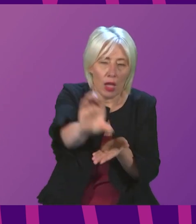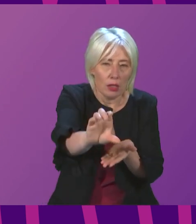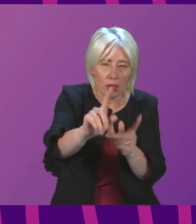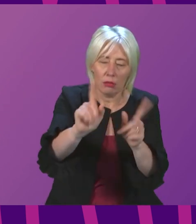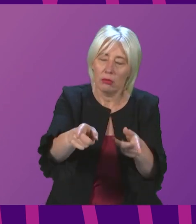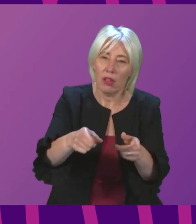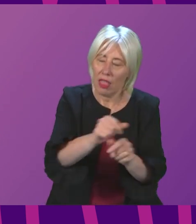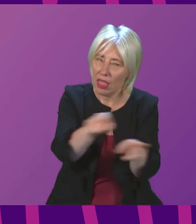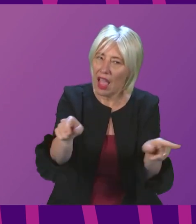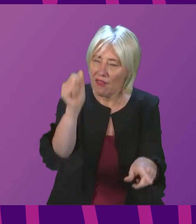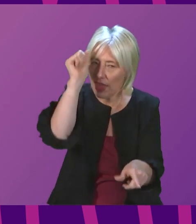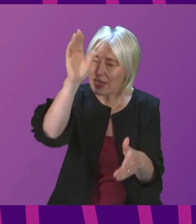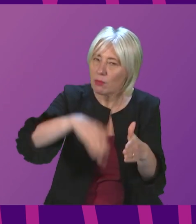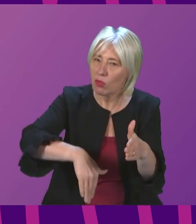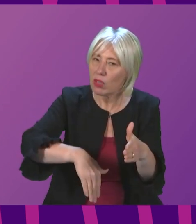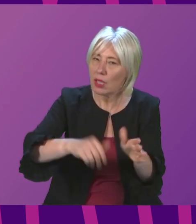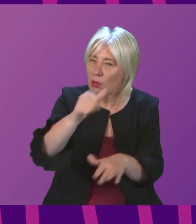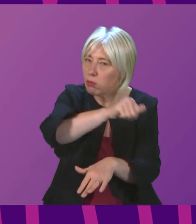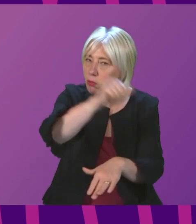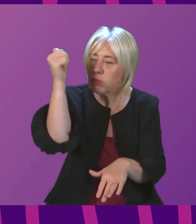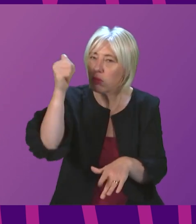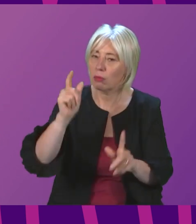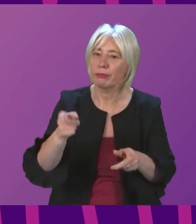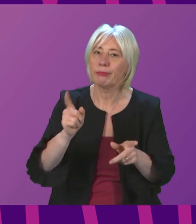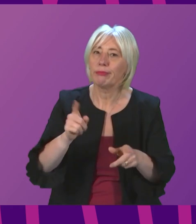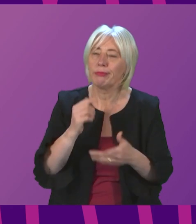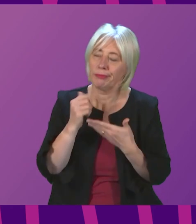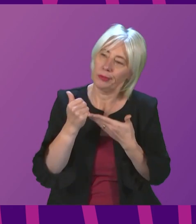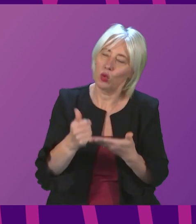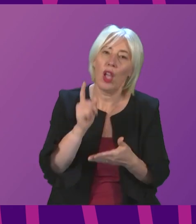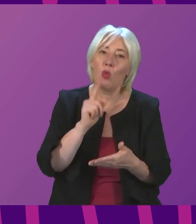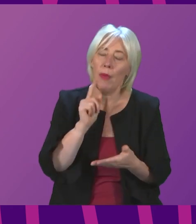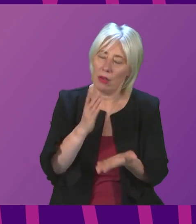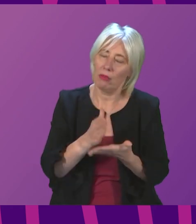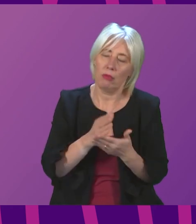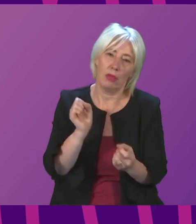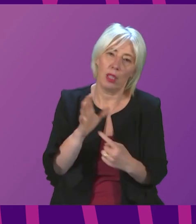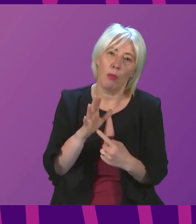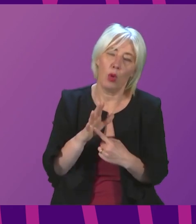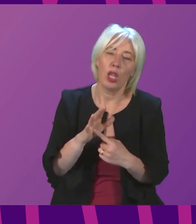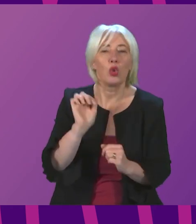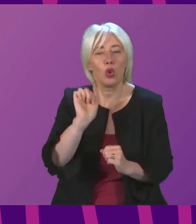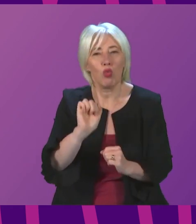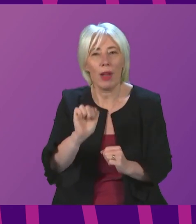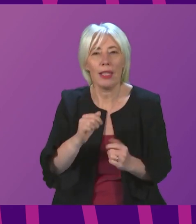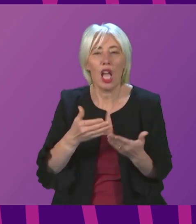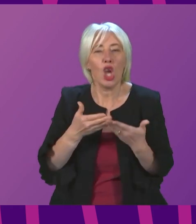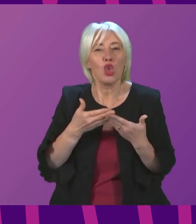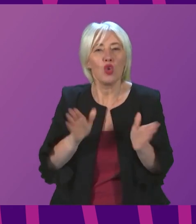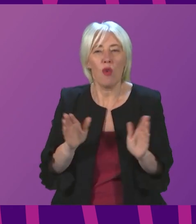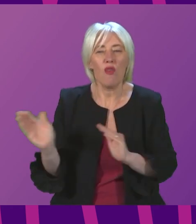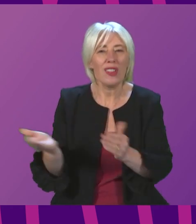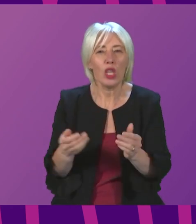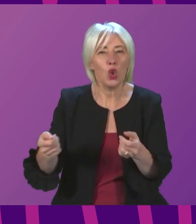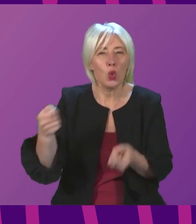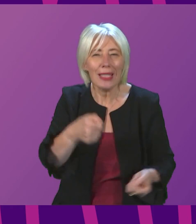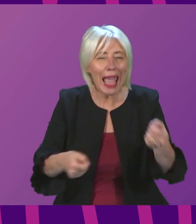have the experience and the expertise to help women is important. So the point about putting services out to tender and the